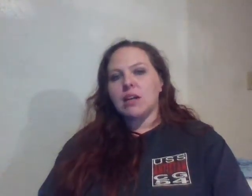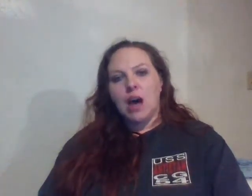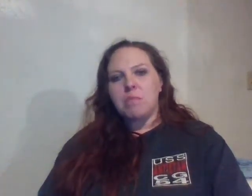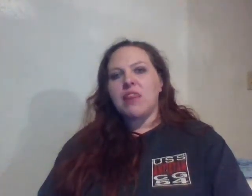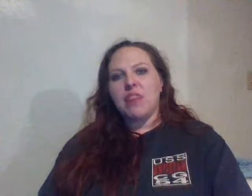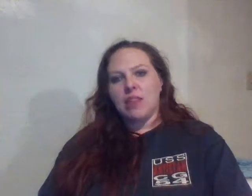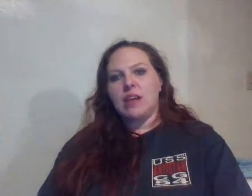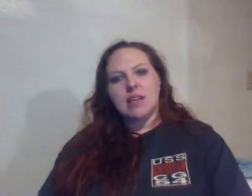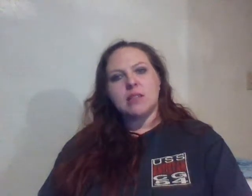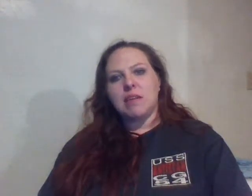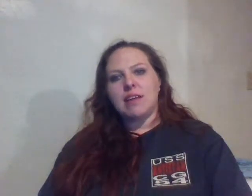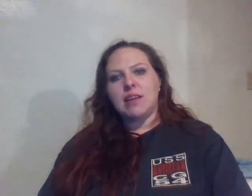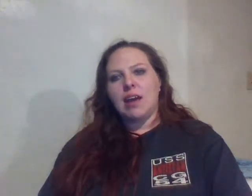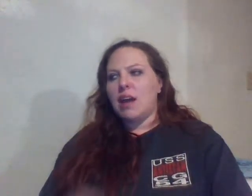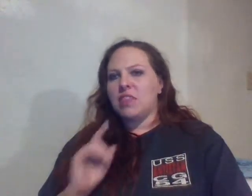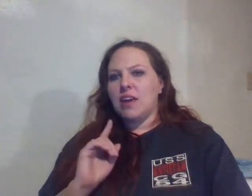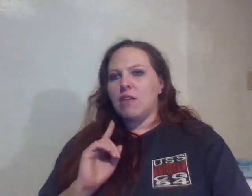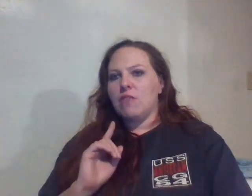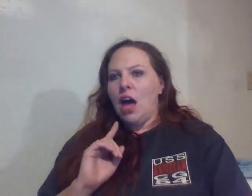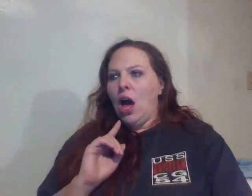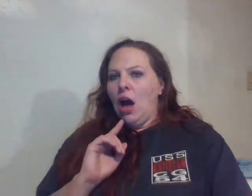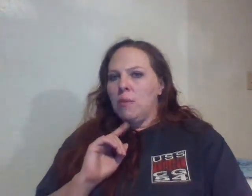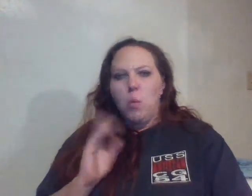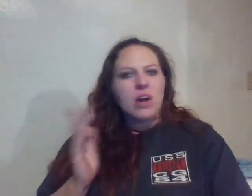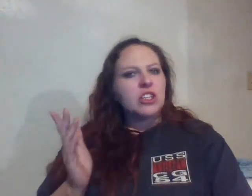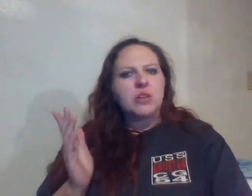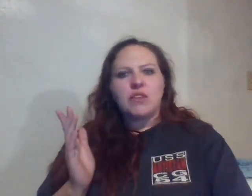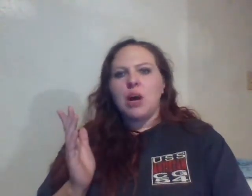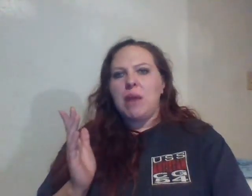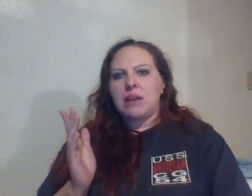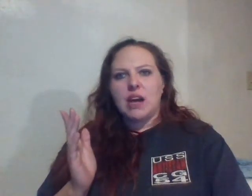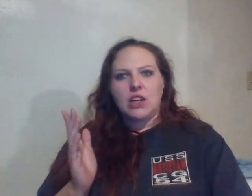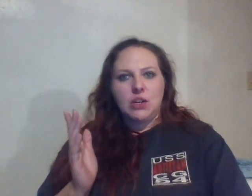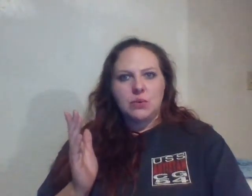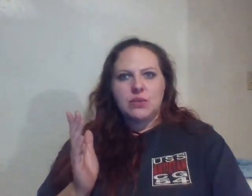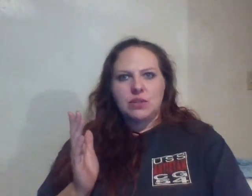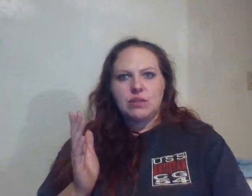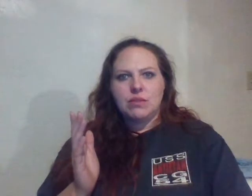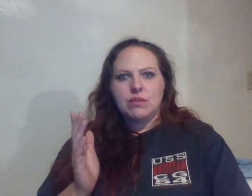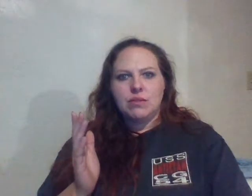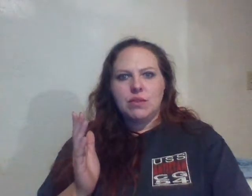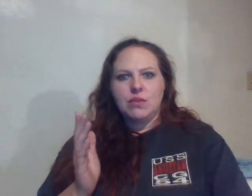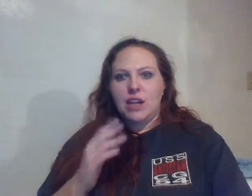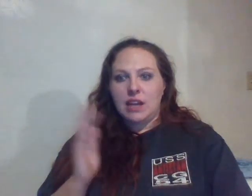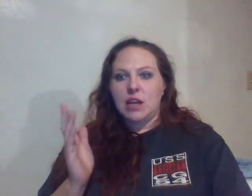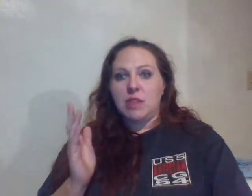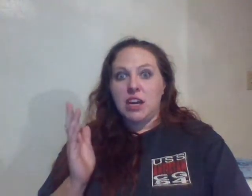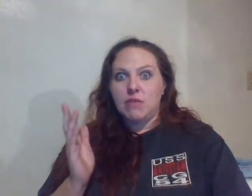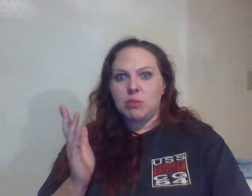up thing they said to me that day. And I would think of one or two different comebacks that I could use the next time they inevitably